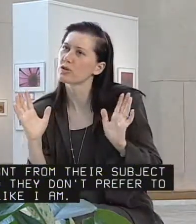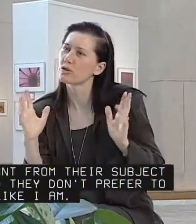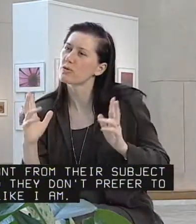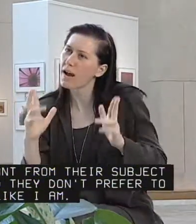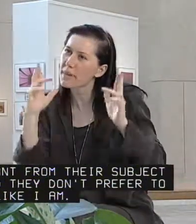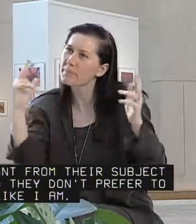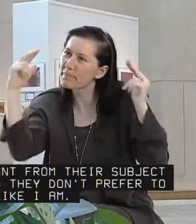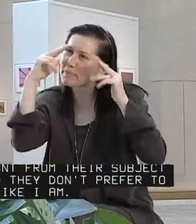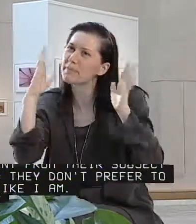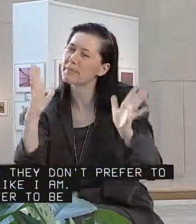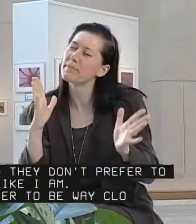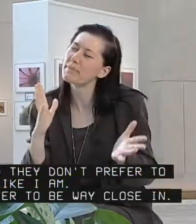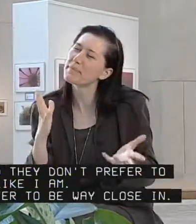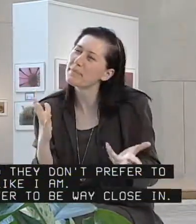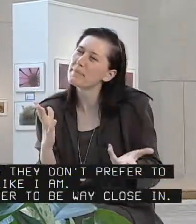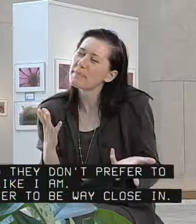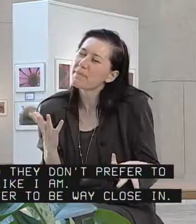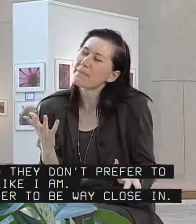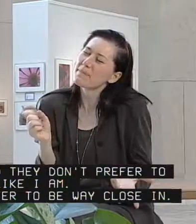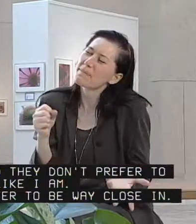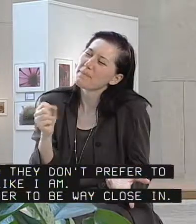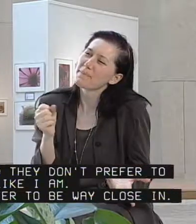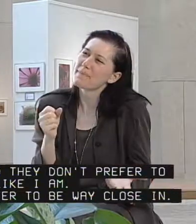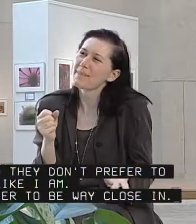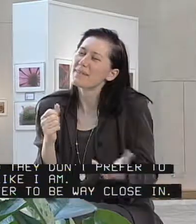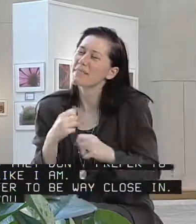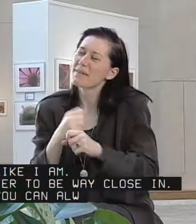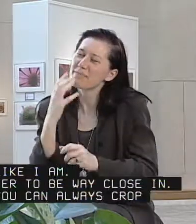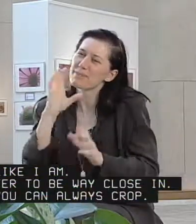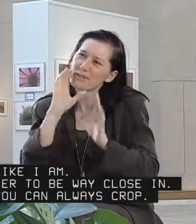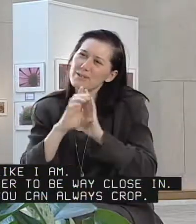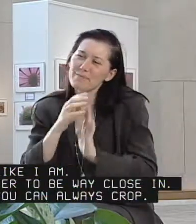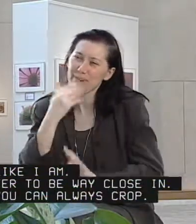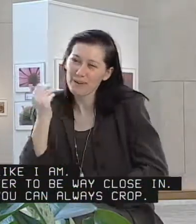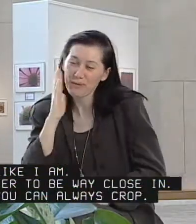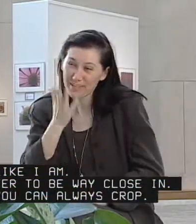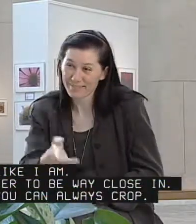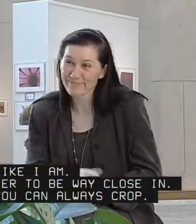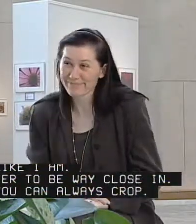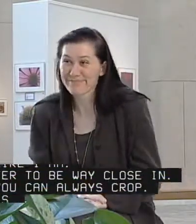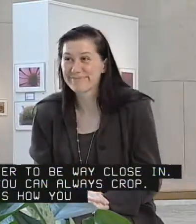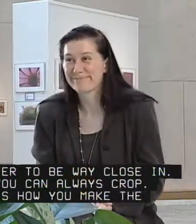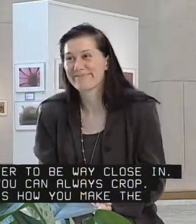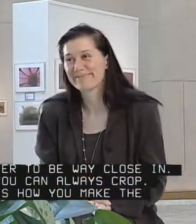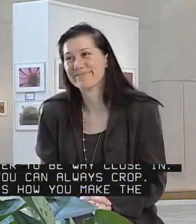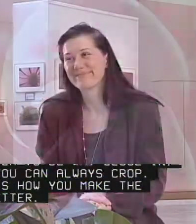like I am. But I prefer to be way close in. And then you can always crop. And that's how you make the picture better.